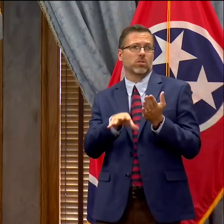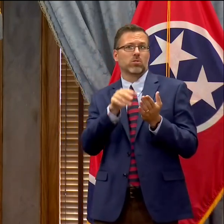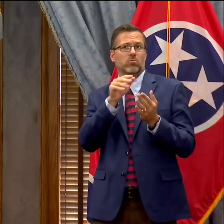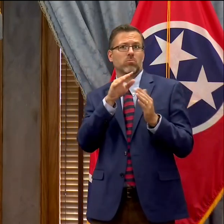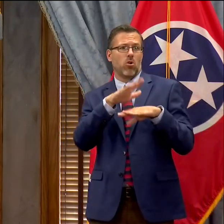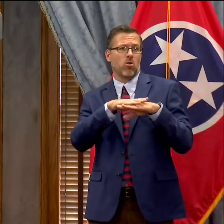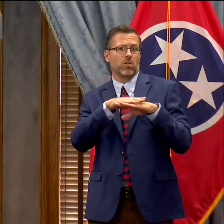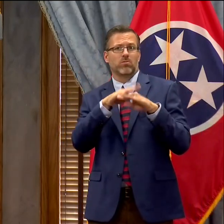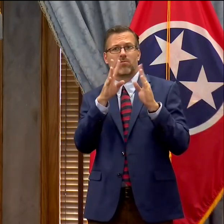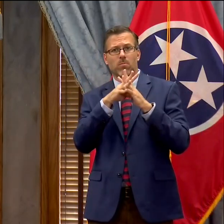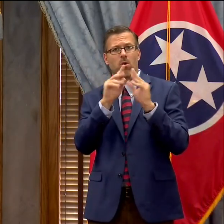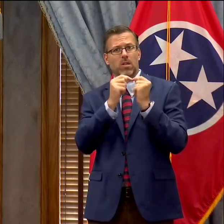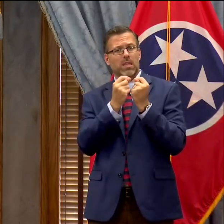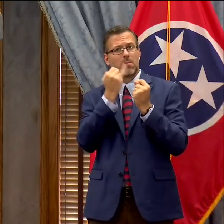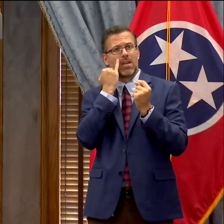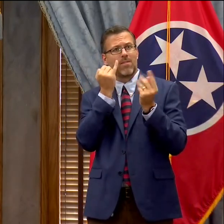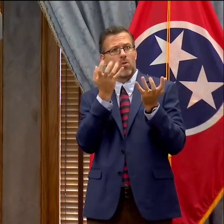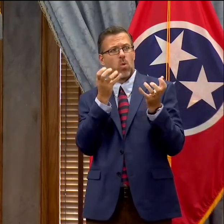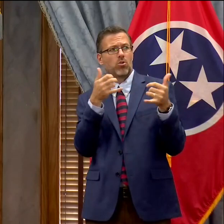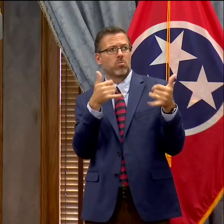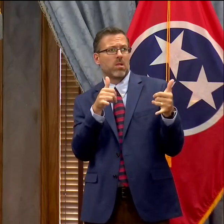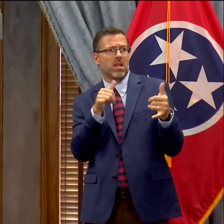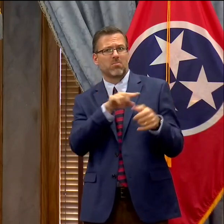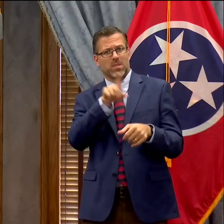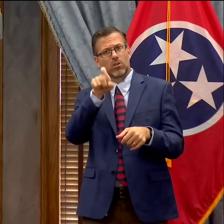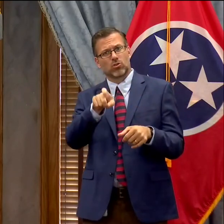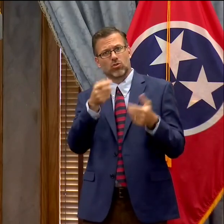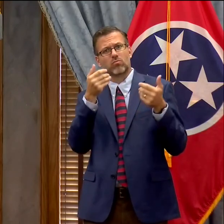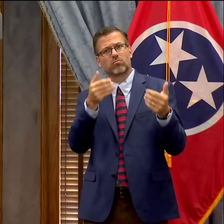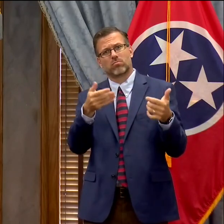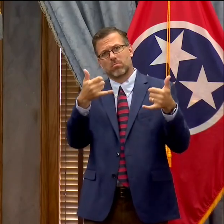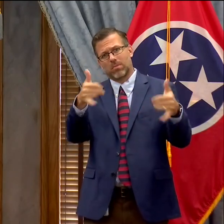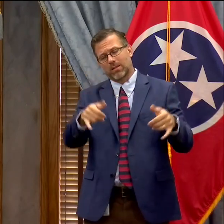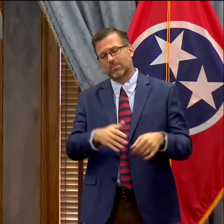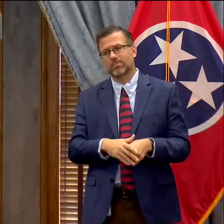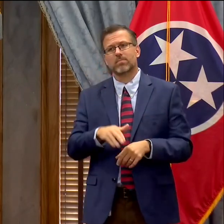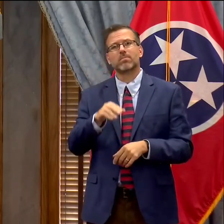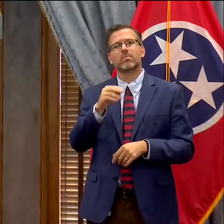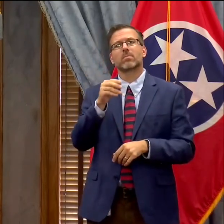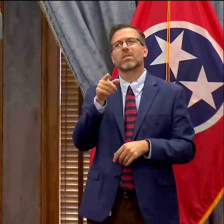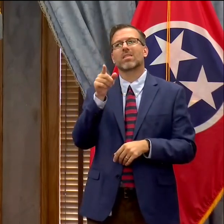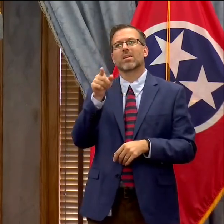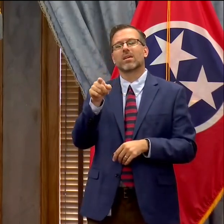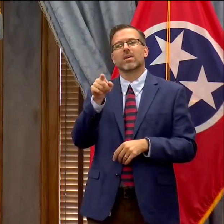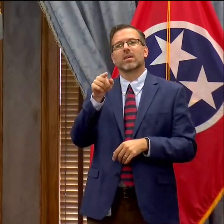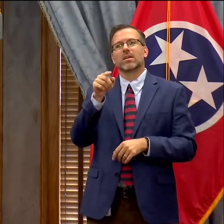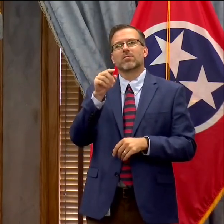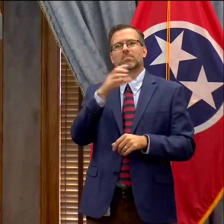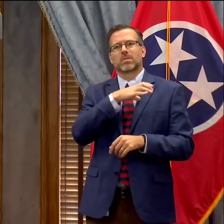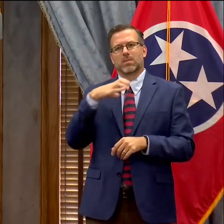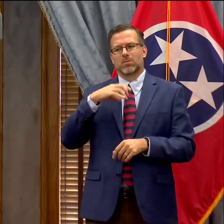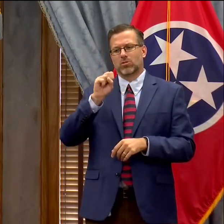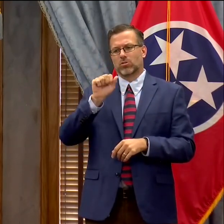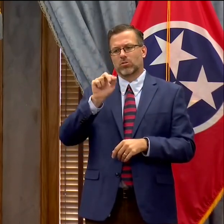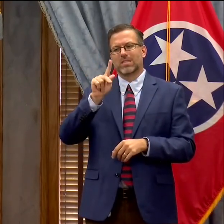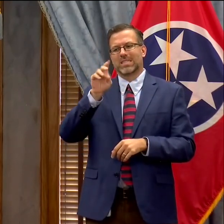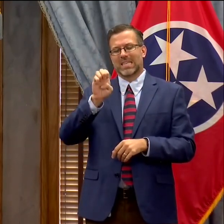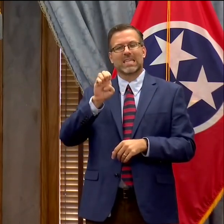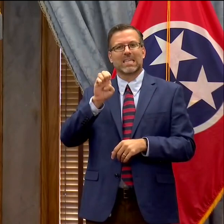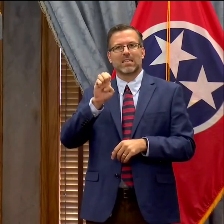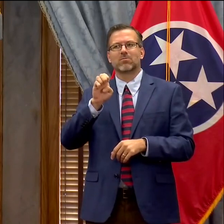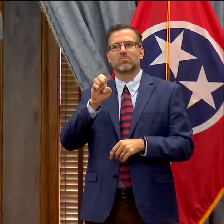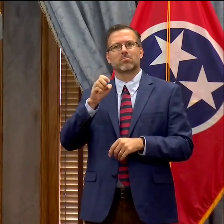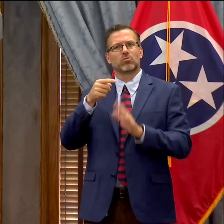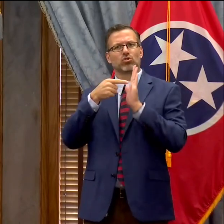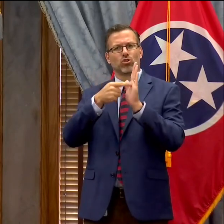And the Commissioner Sankey is showing thoughtful leadership in this area. I'm hopeful for the future of college football in Tennessee.